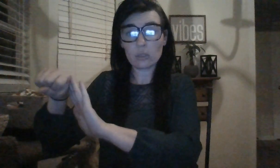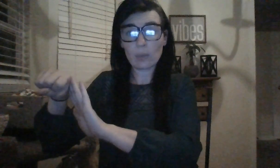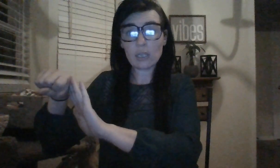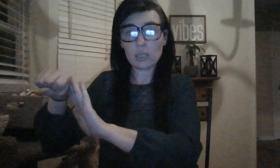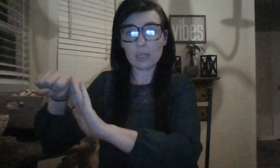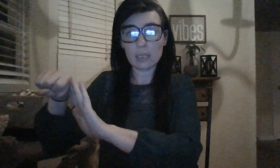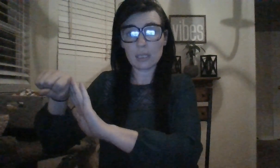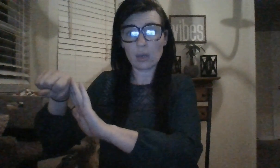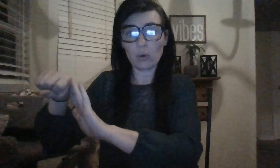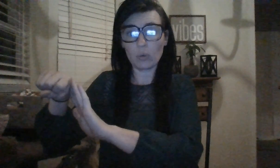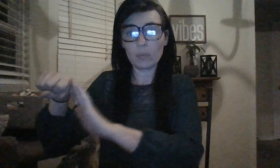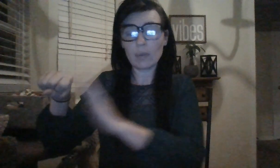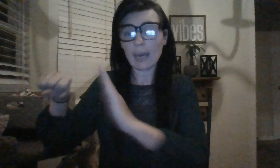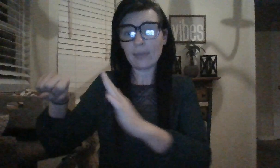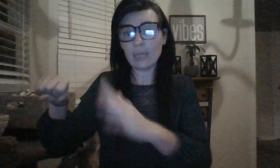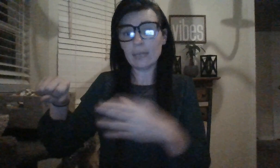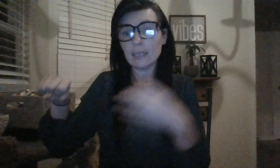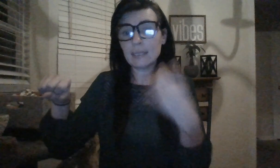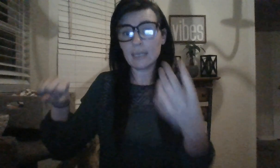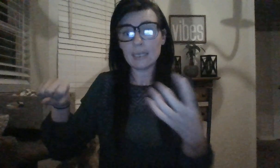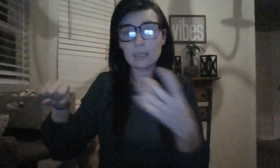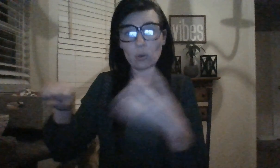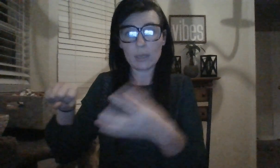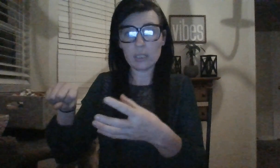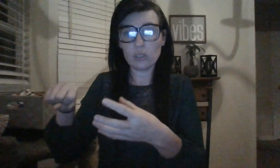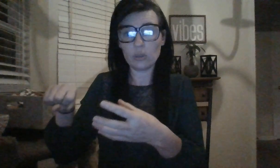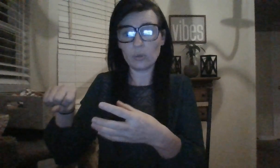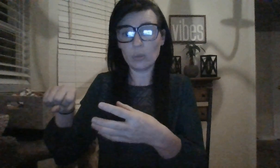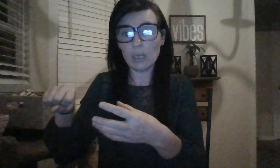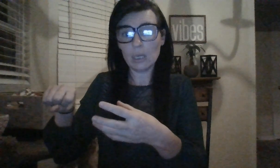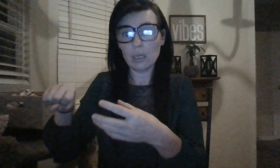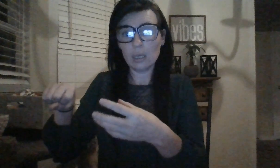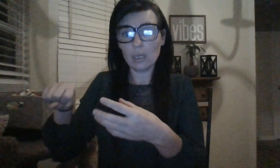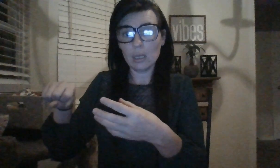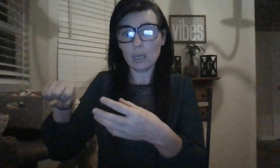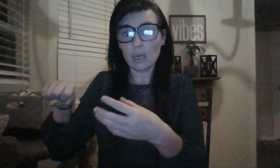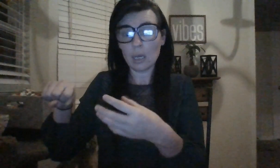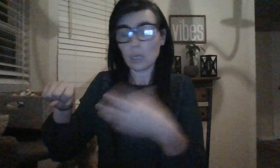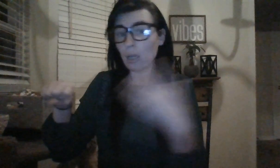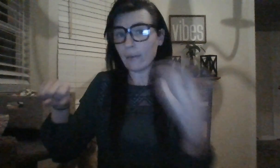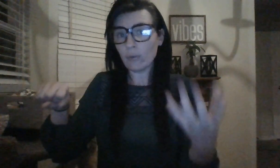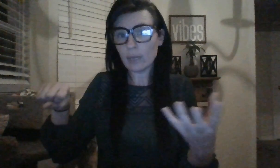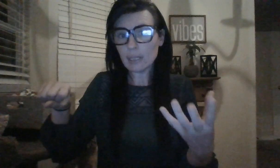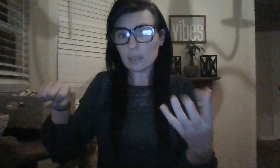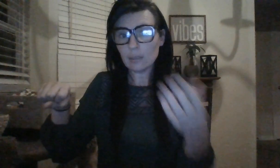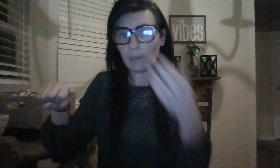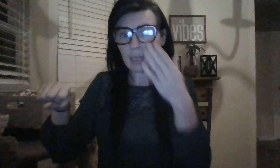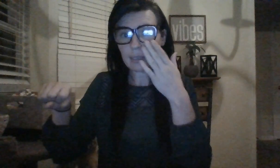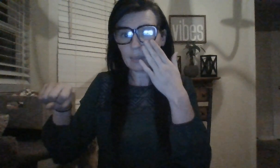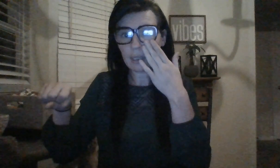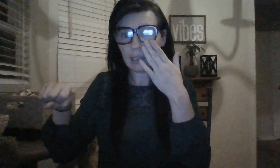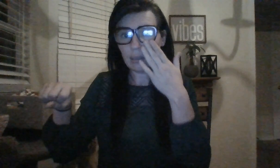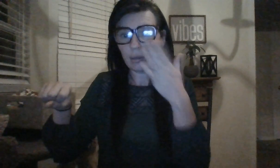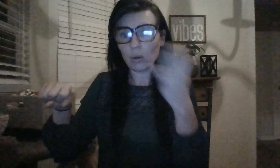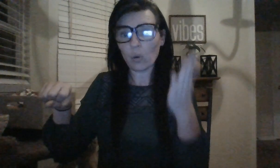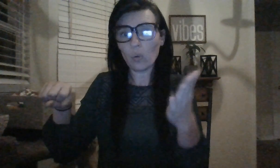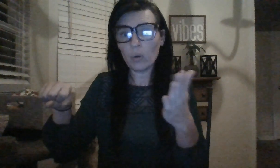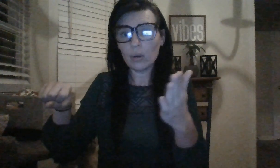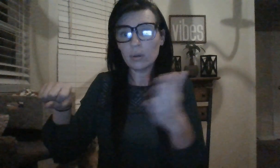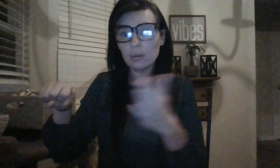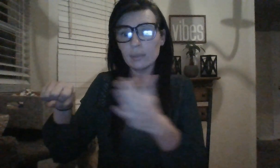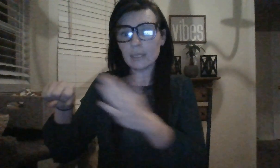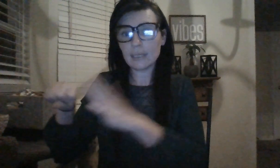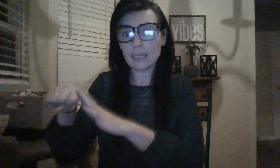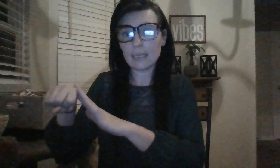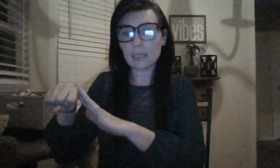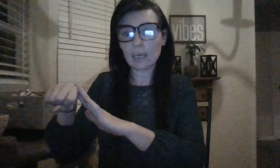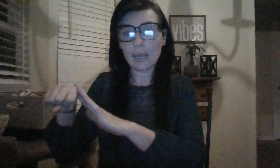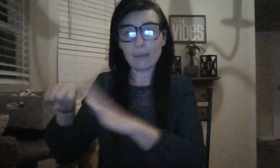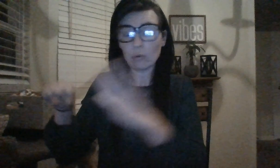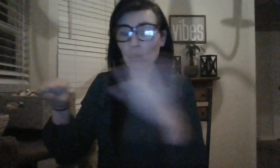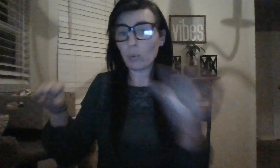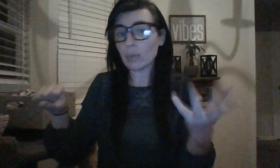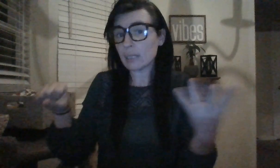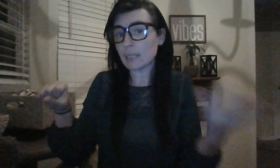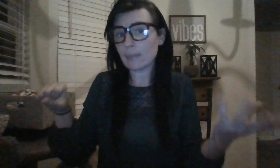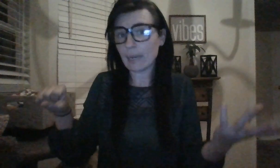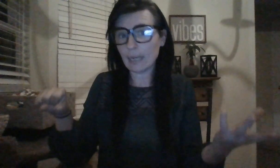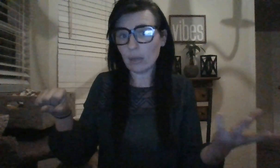situation of this home. I think the city's going to uncover it, possibly. Or the city's going to have to report it to somebody